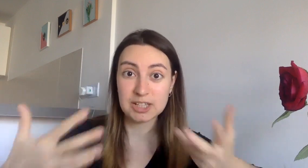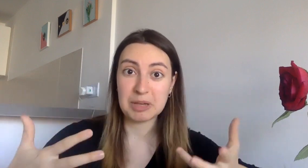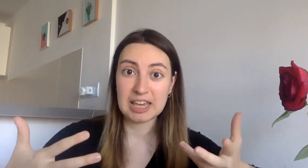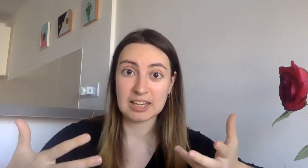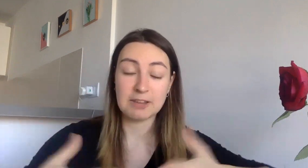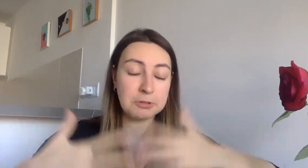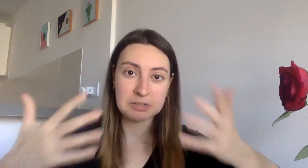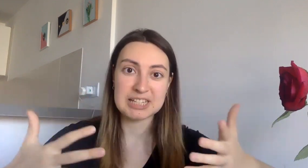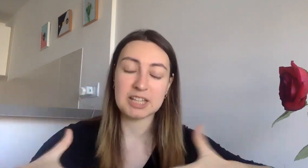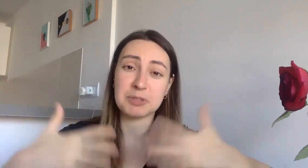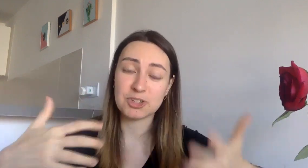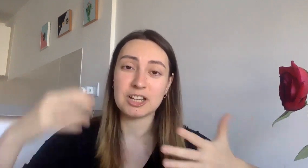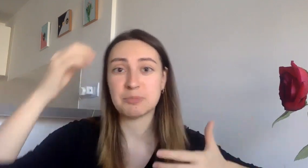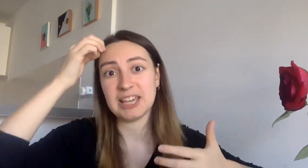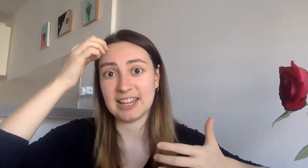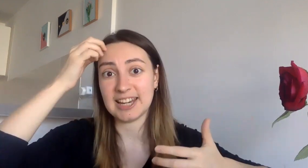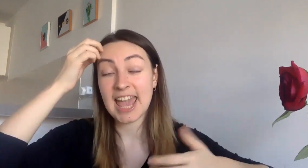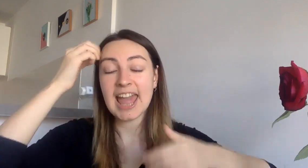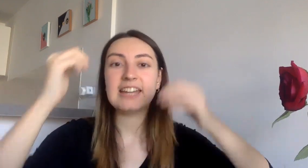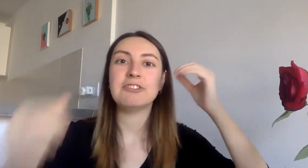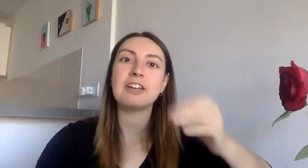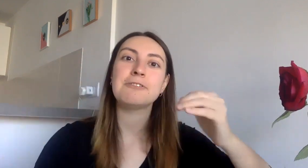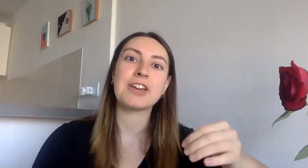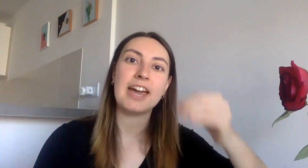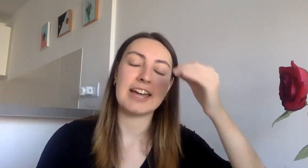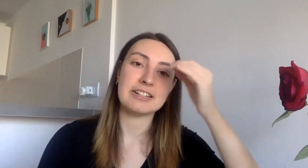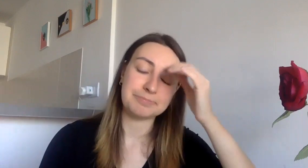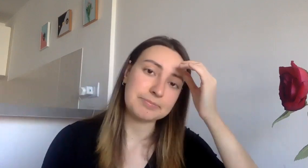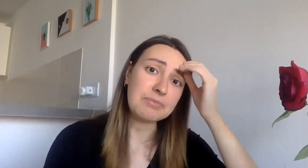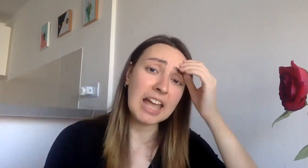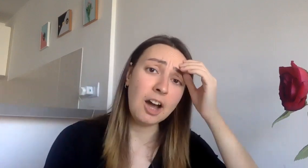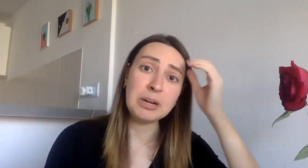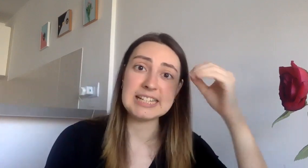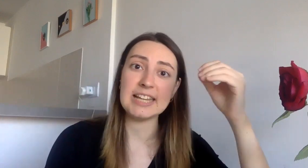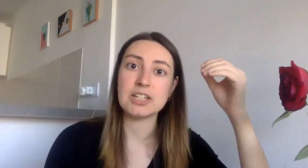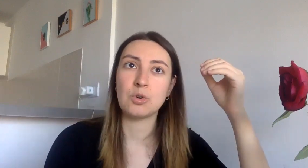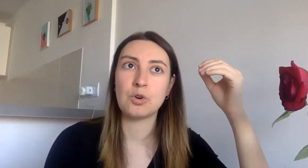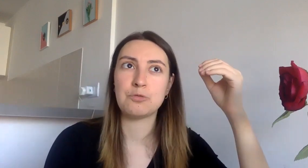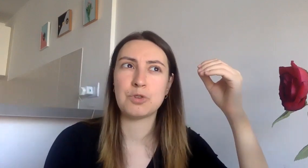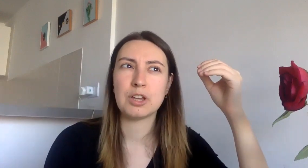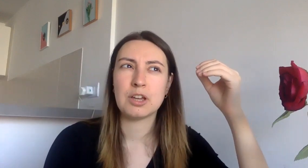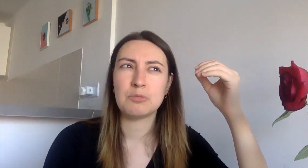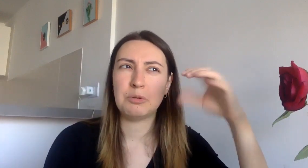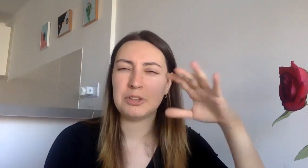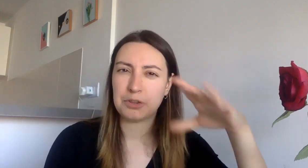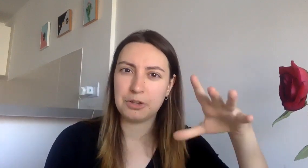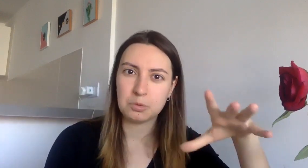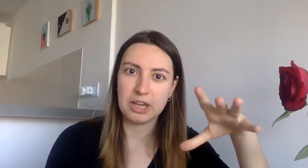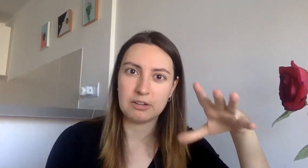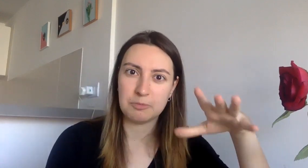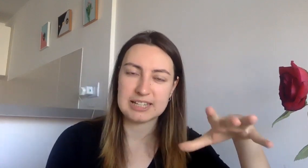speaking even with mistakes but you start speaking and i will never forget how by the end of probably the third week of my